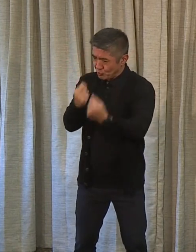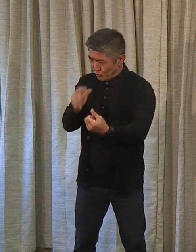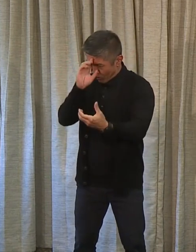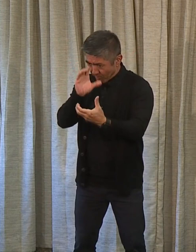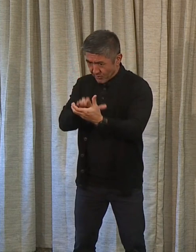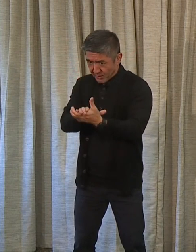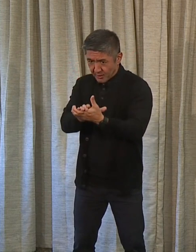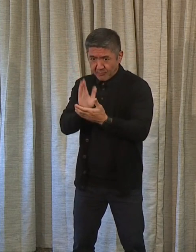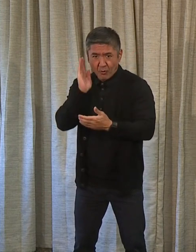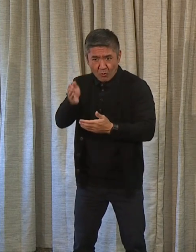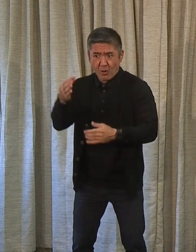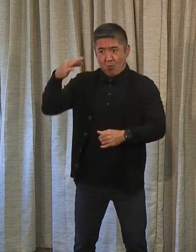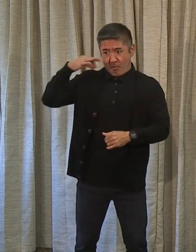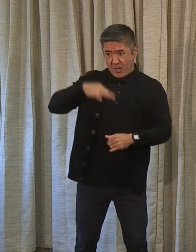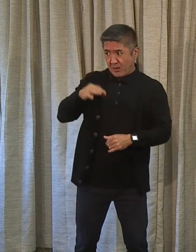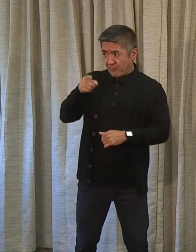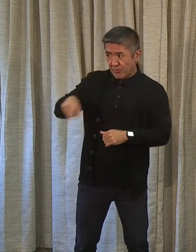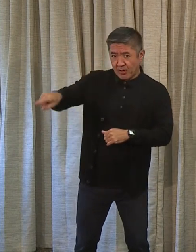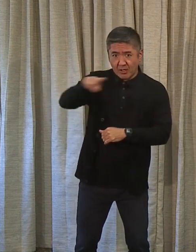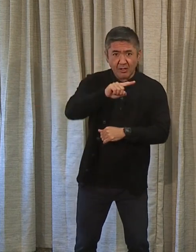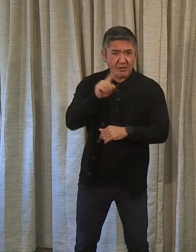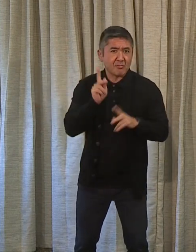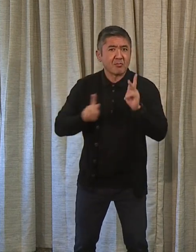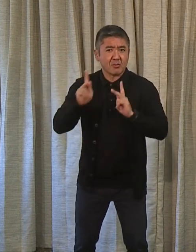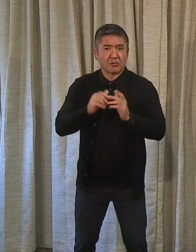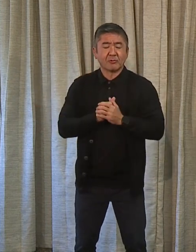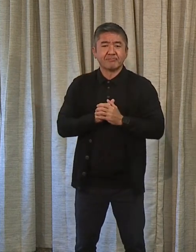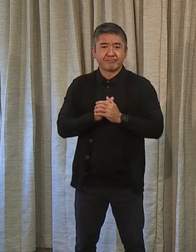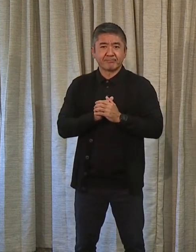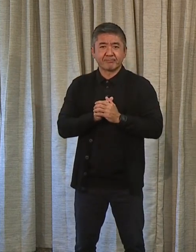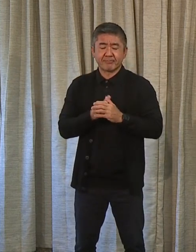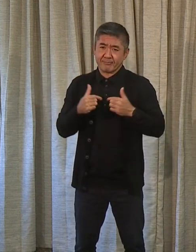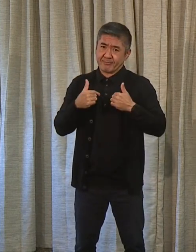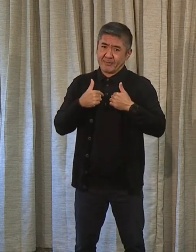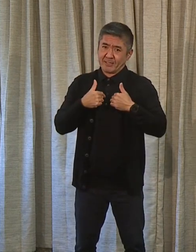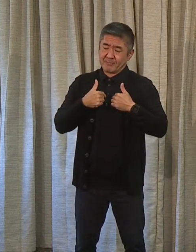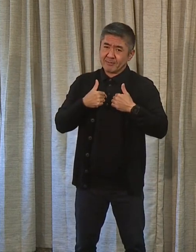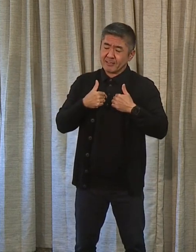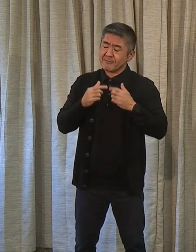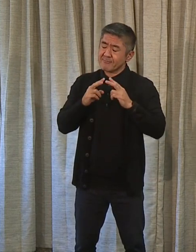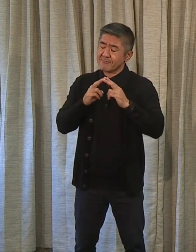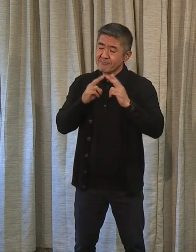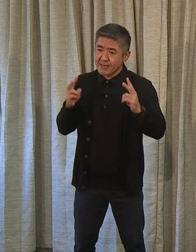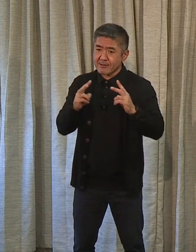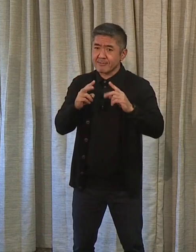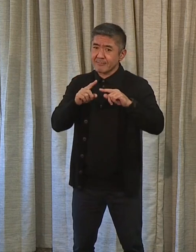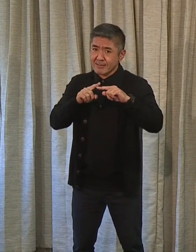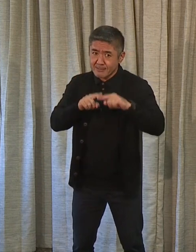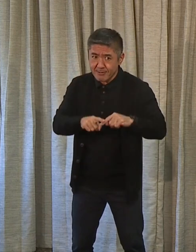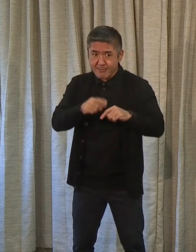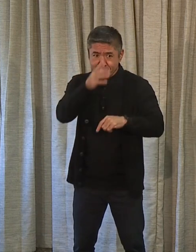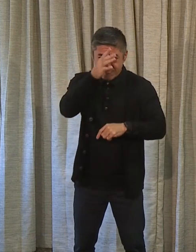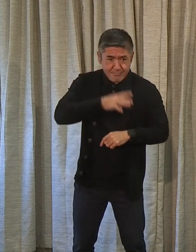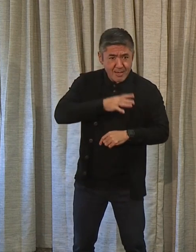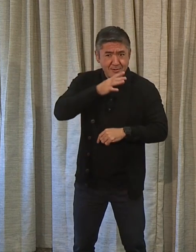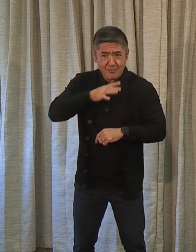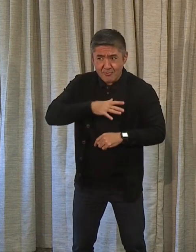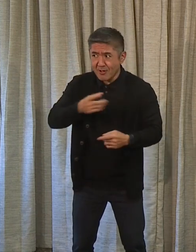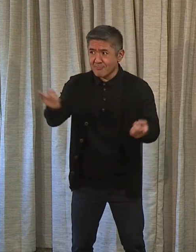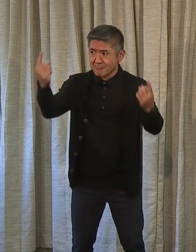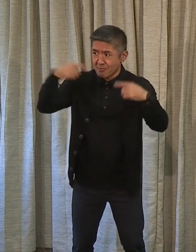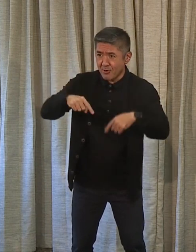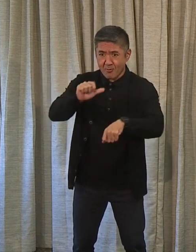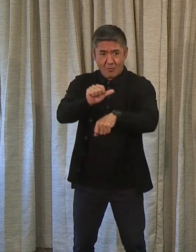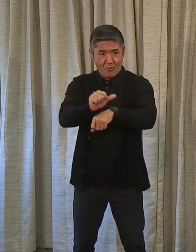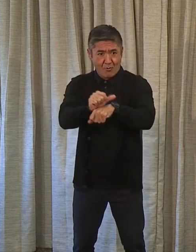greater good. So that said, I am very, very dependent, as I said throughout the campaign, on the men and women who would come to work here one